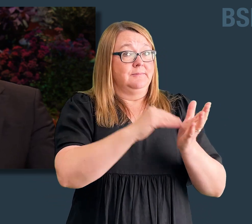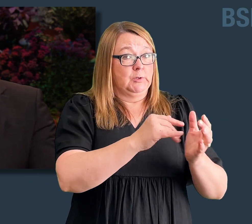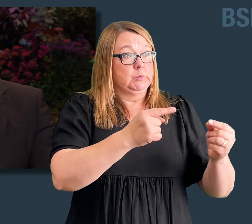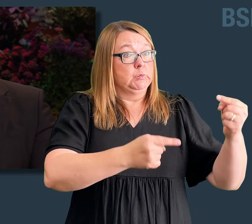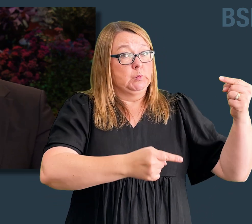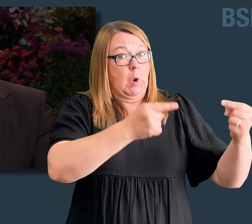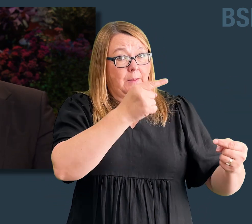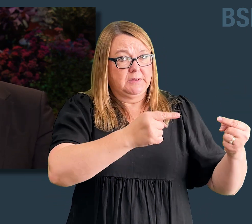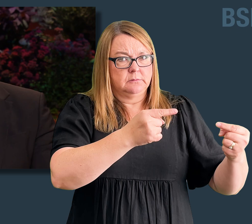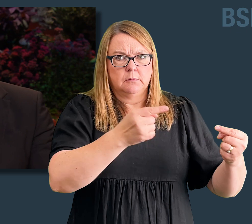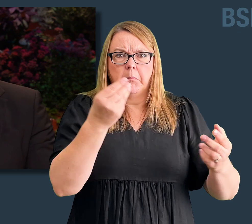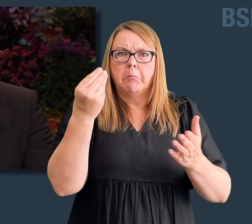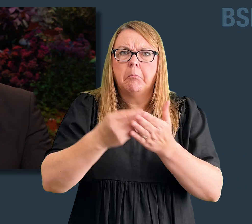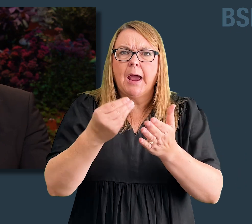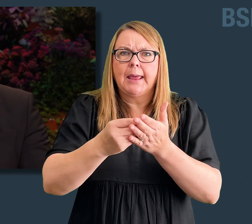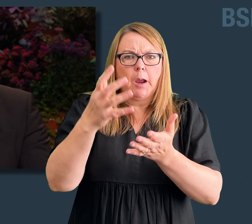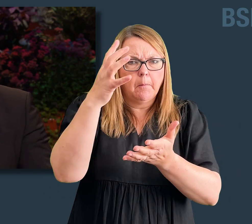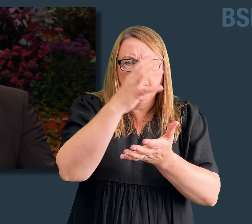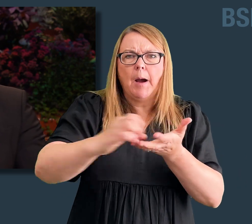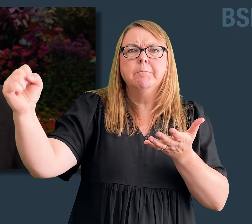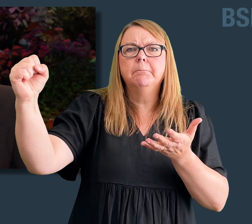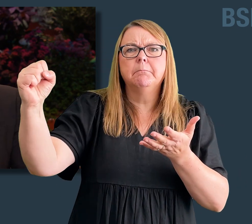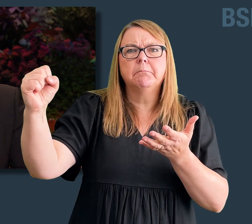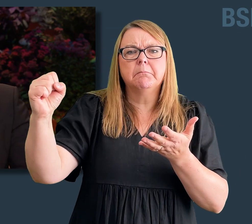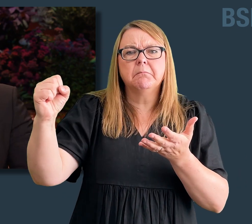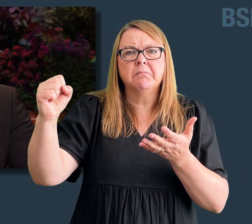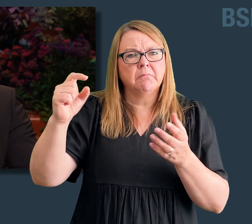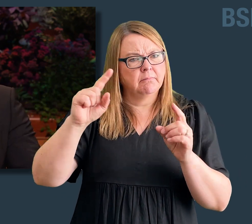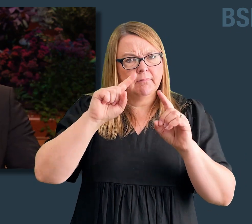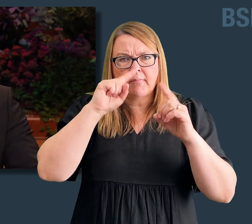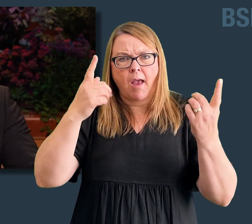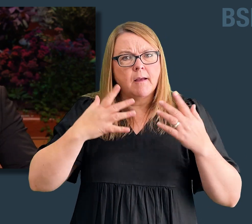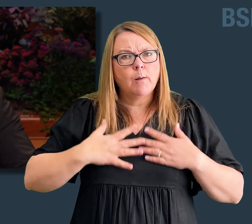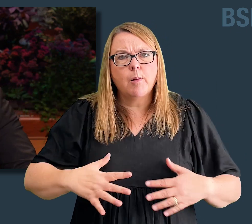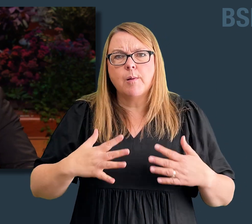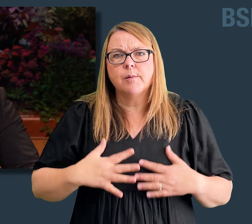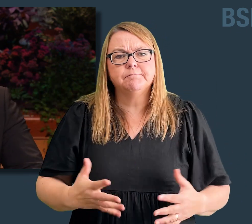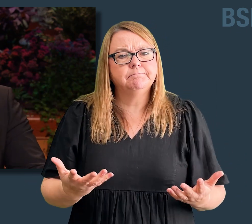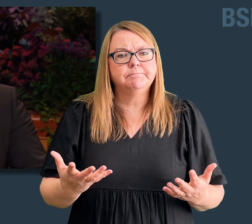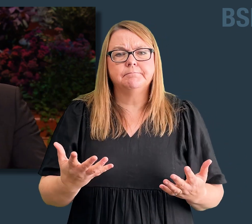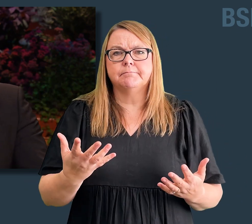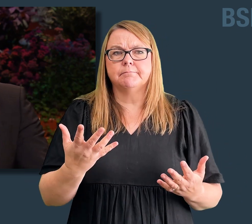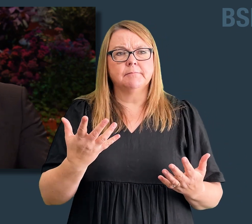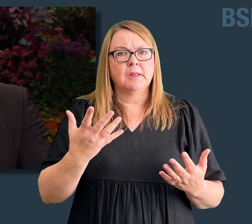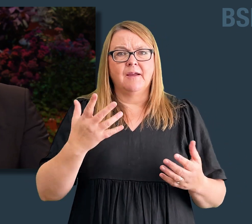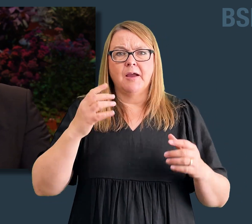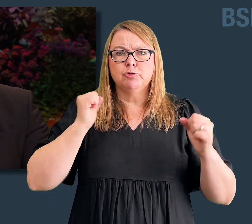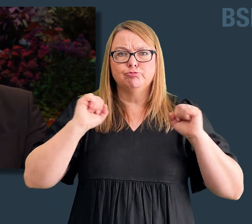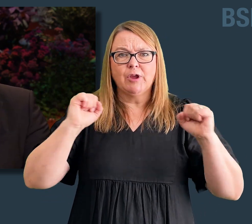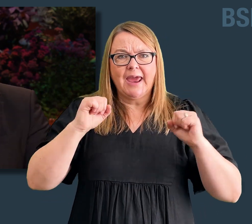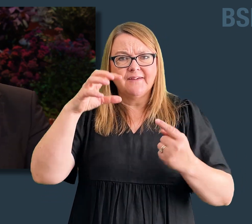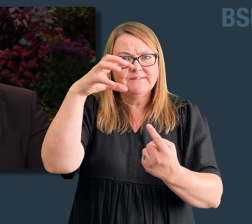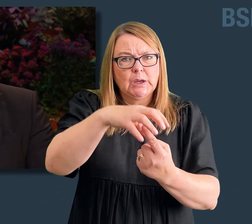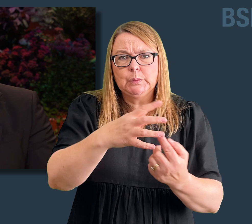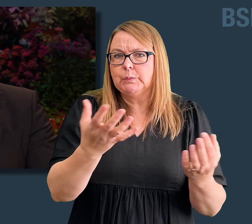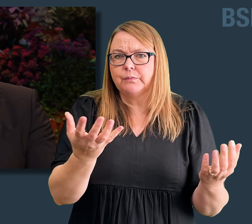financial support ended. The team competed without proper kits, training venues, food, or laundry